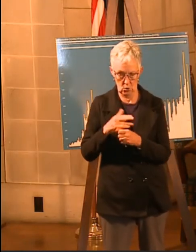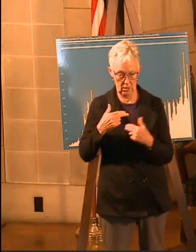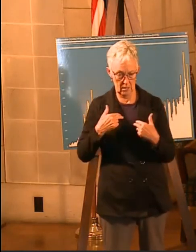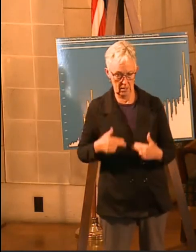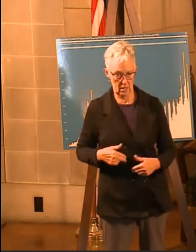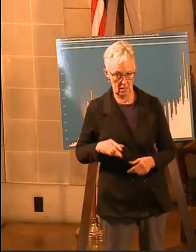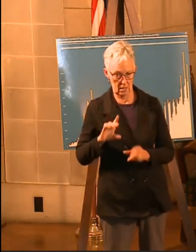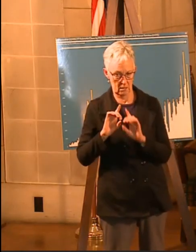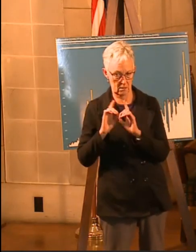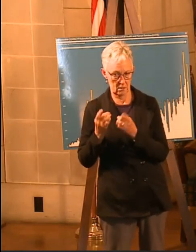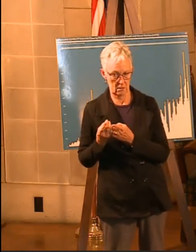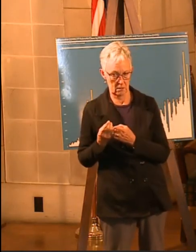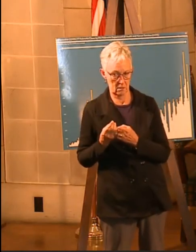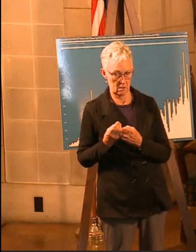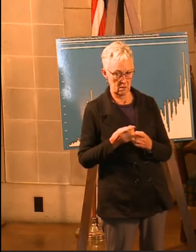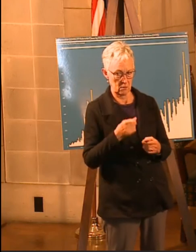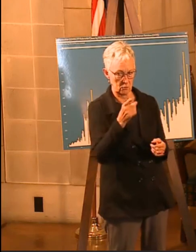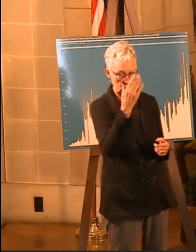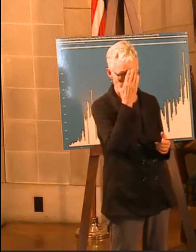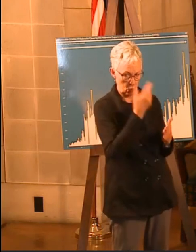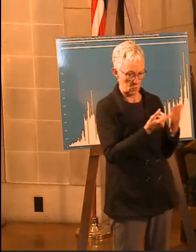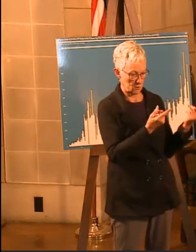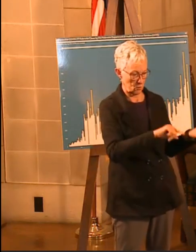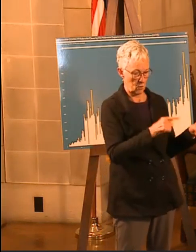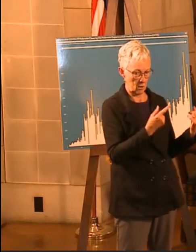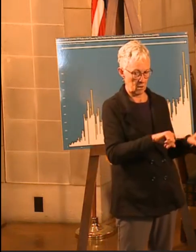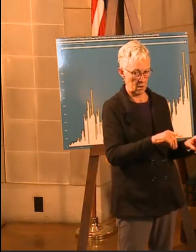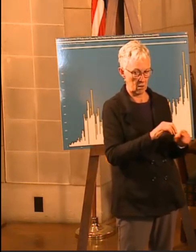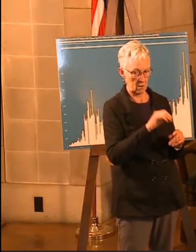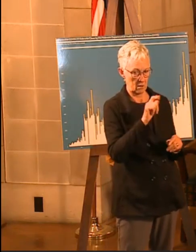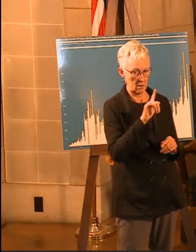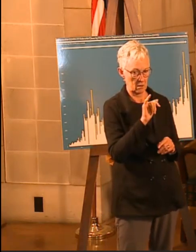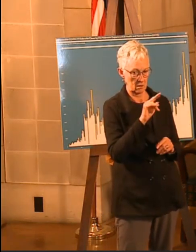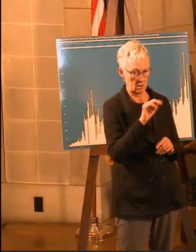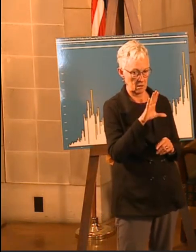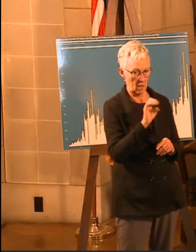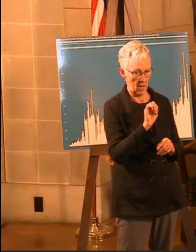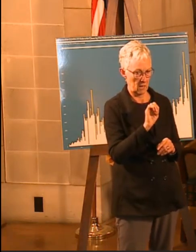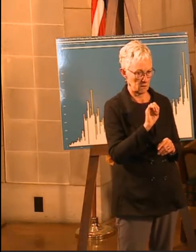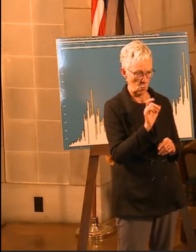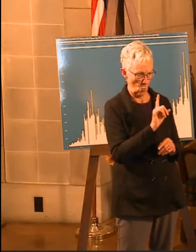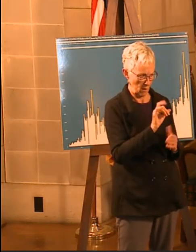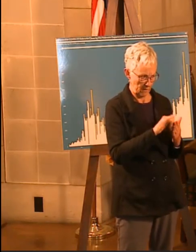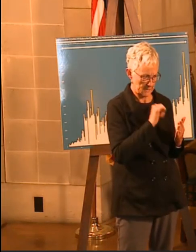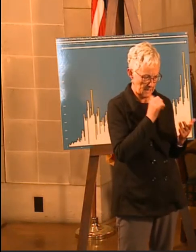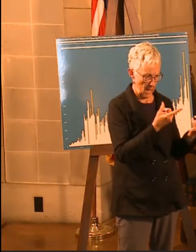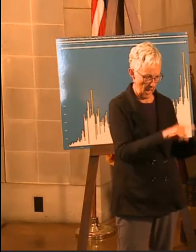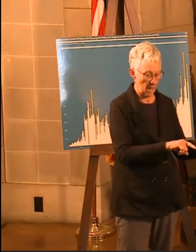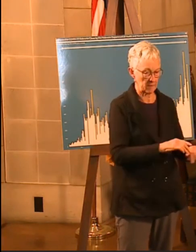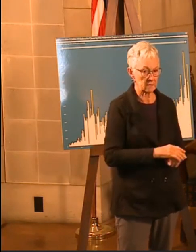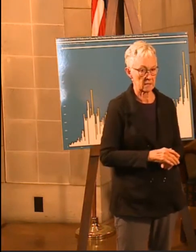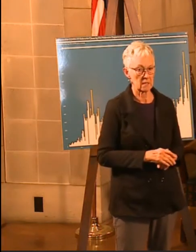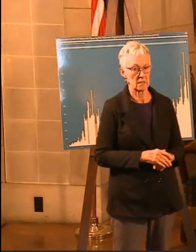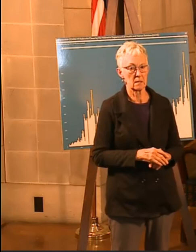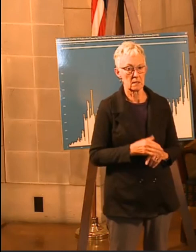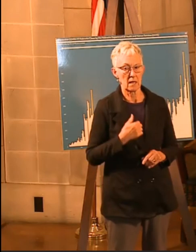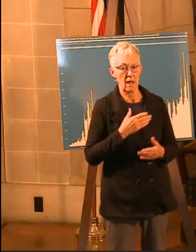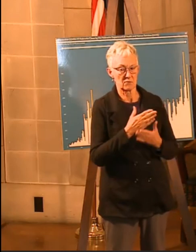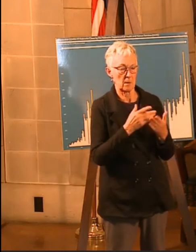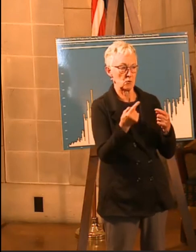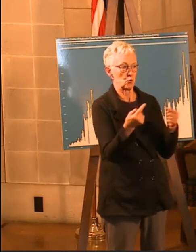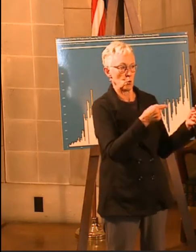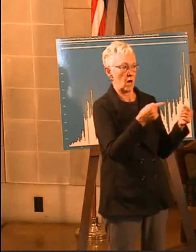Alliance where apparently that's not the case? Yeah, there's actually, I mean, out in Alliance there has been some struggles. The local school board has really